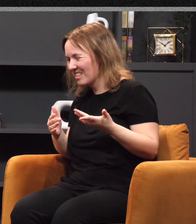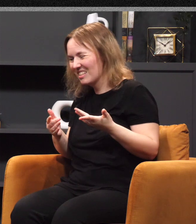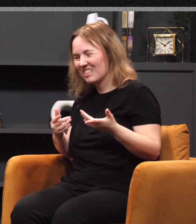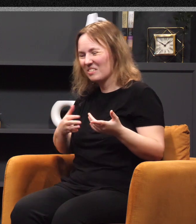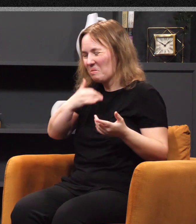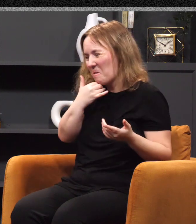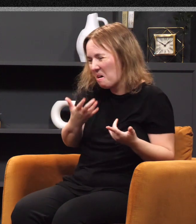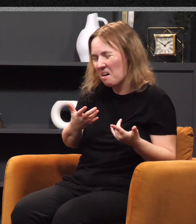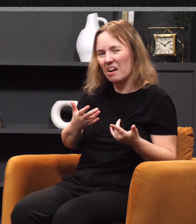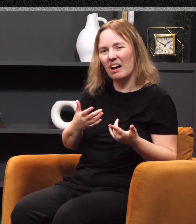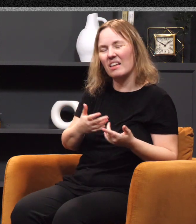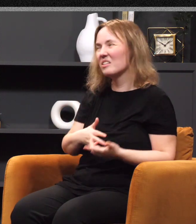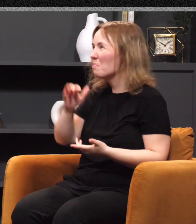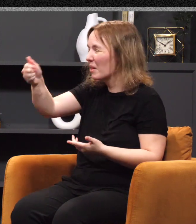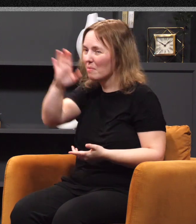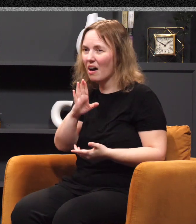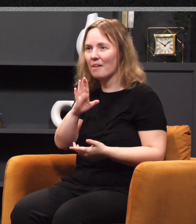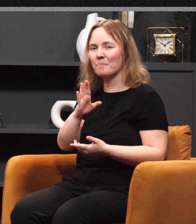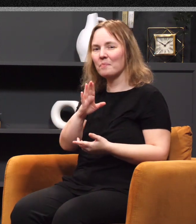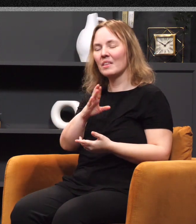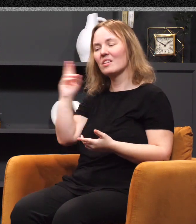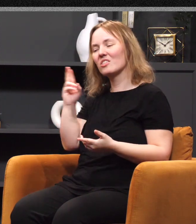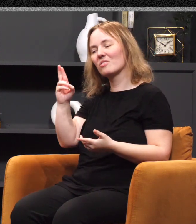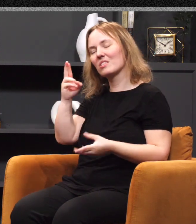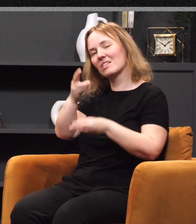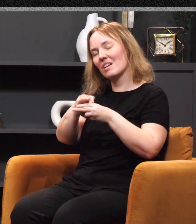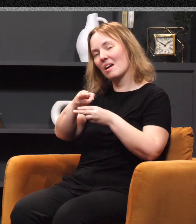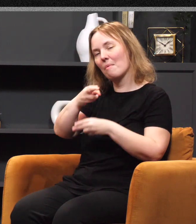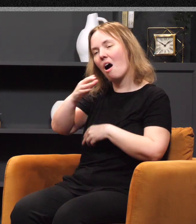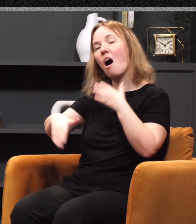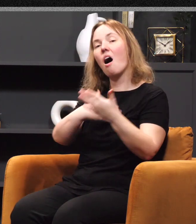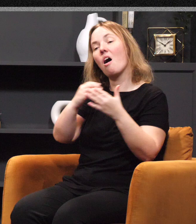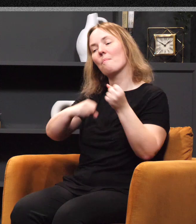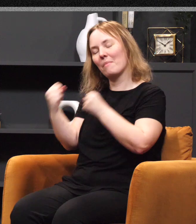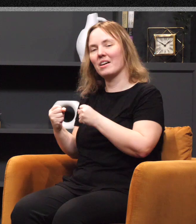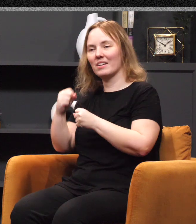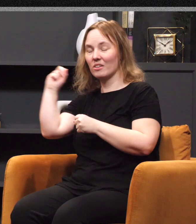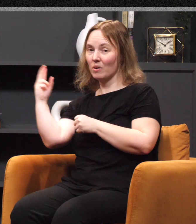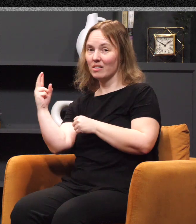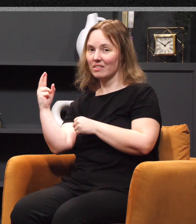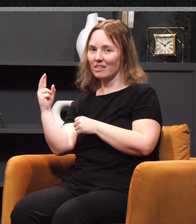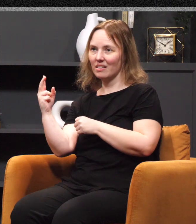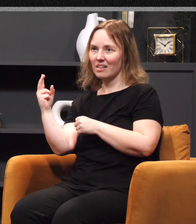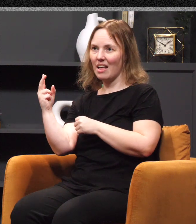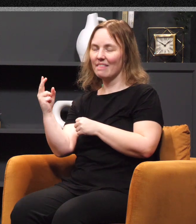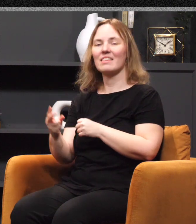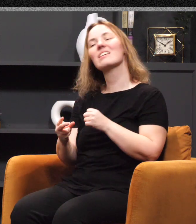God for what is going on in life. In fact, she uses the name Almighty twice to underscore the idea that God must be against her. And again,